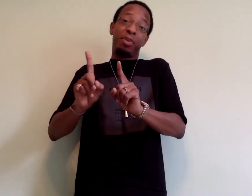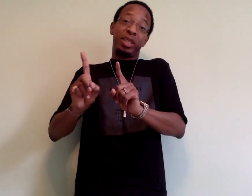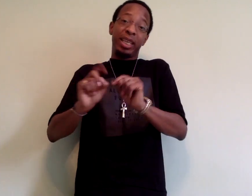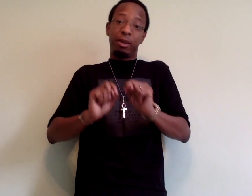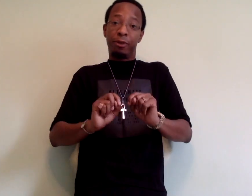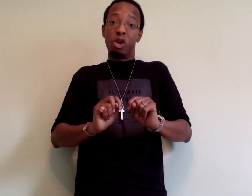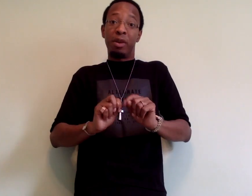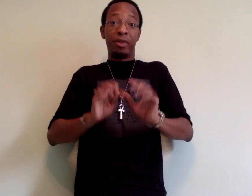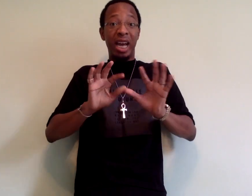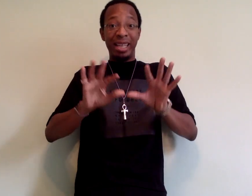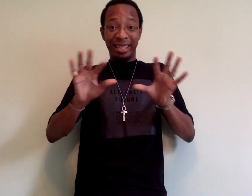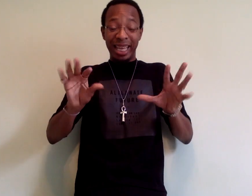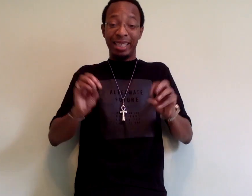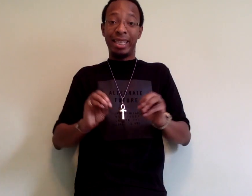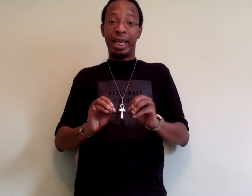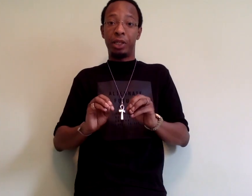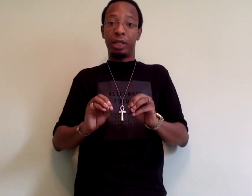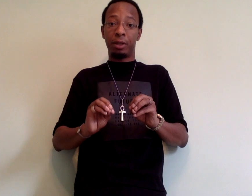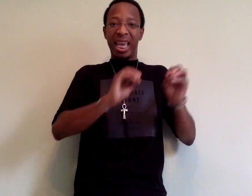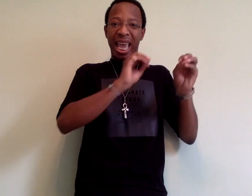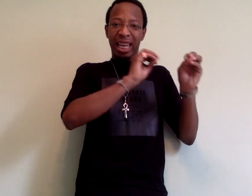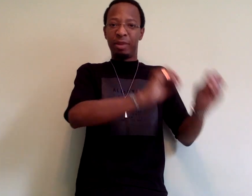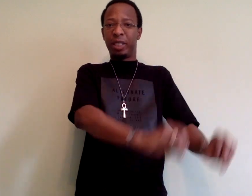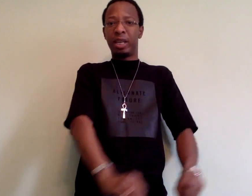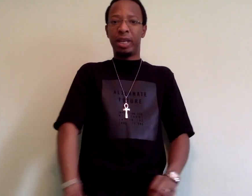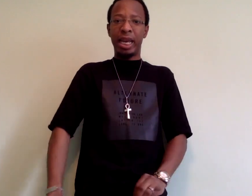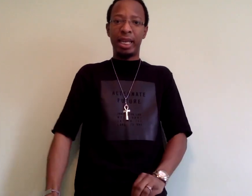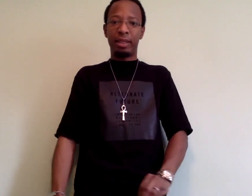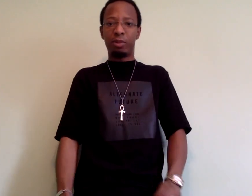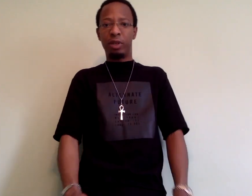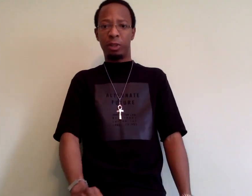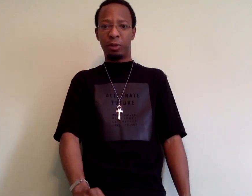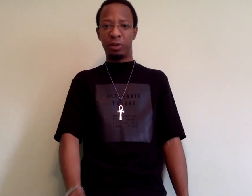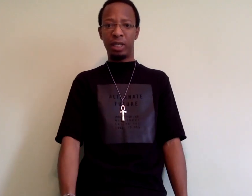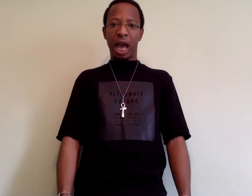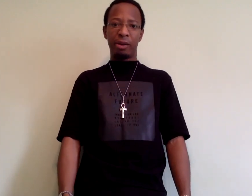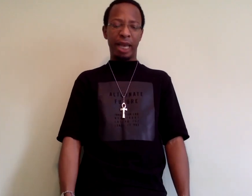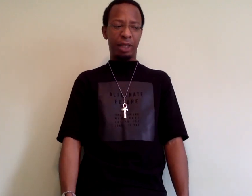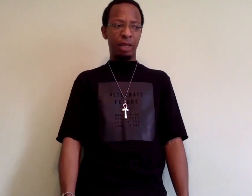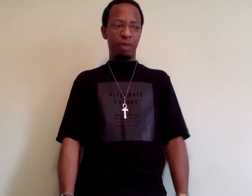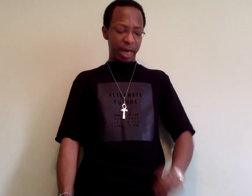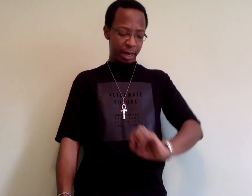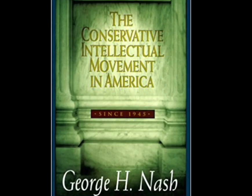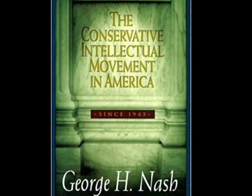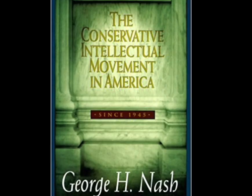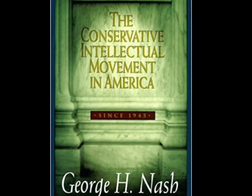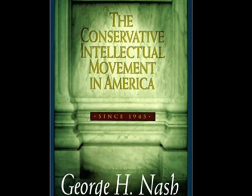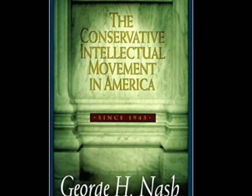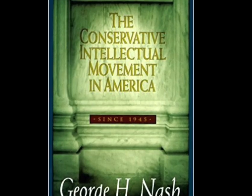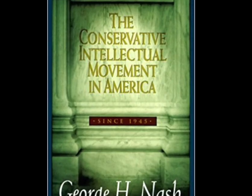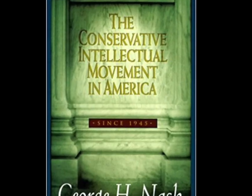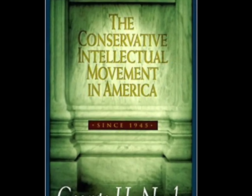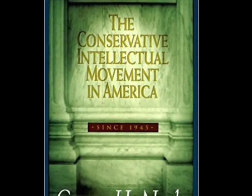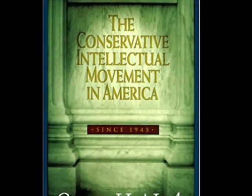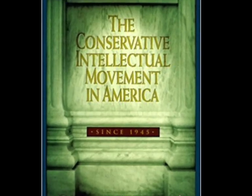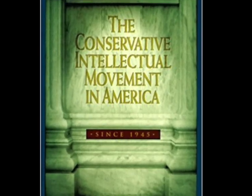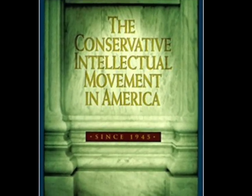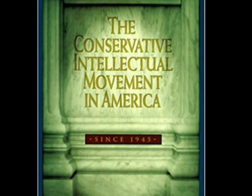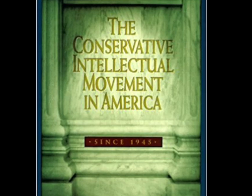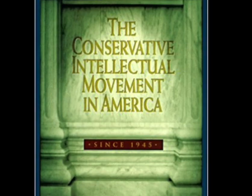particular form of non-statist nationalism and libertarian ideas and principles. I was actually reading a book called The Conservative Intellectual